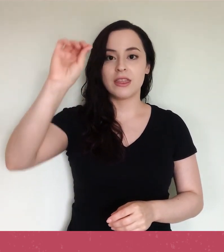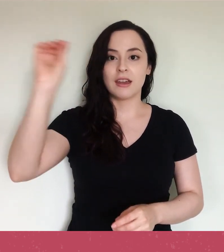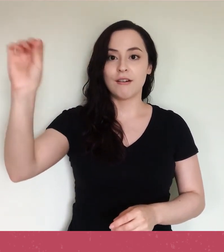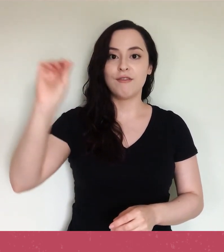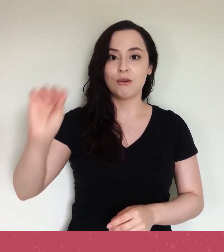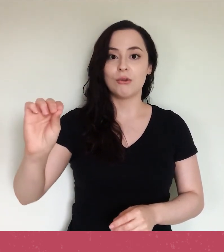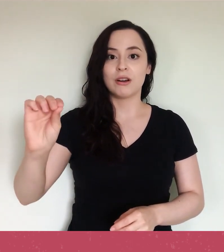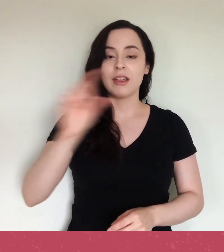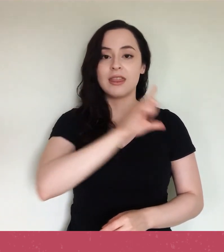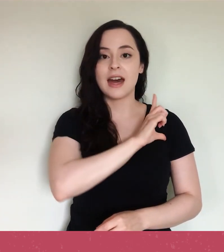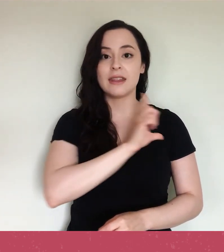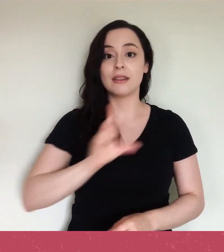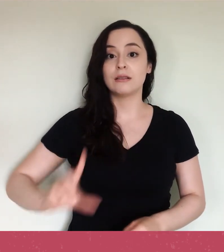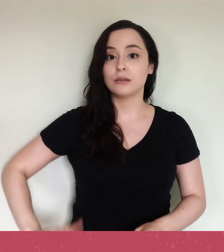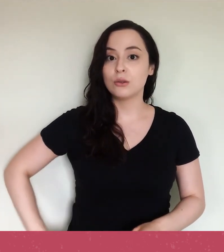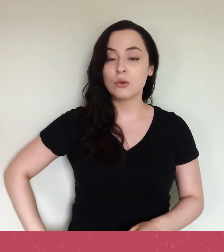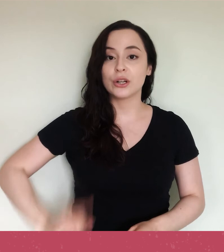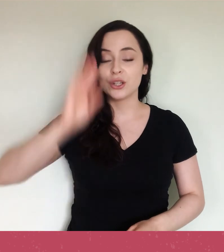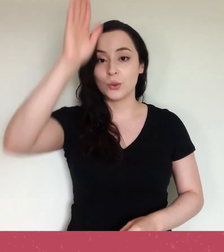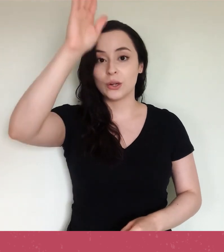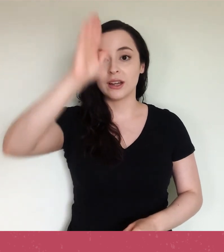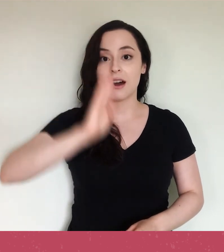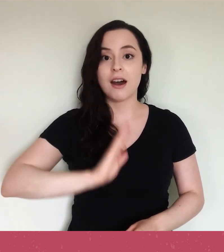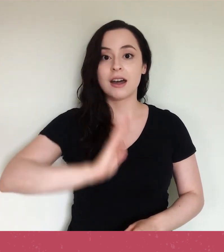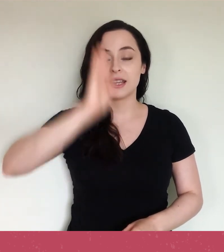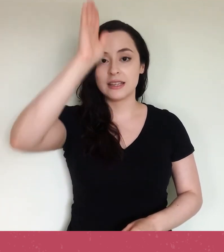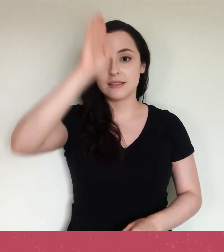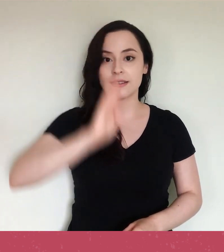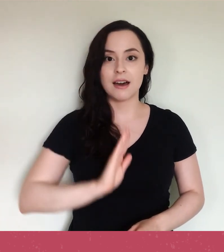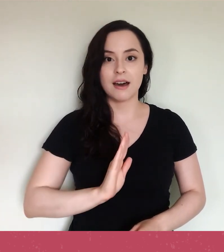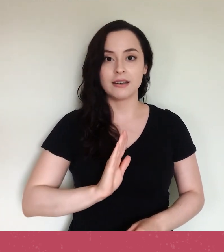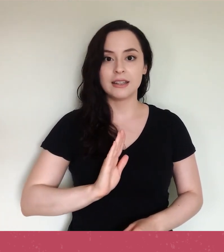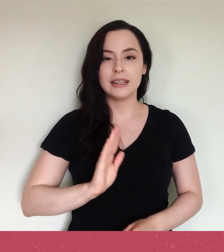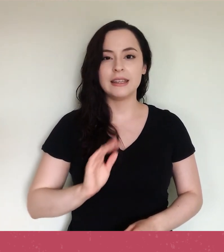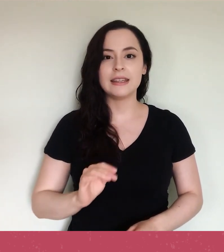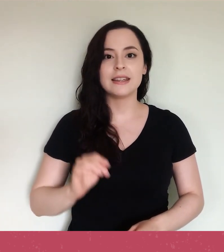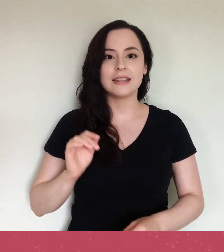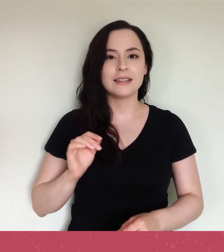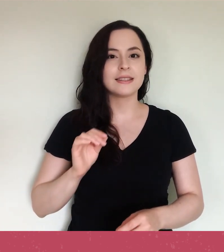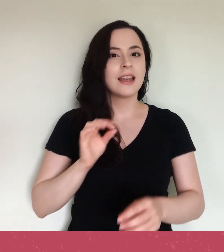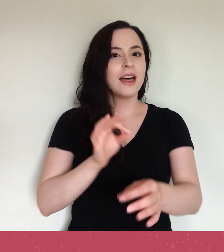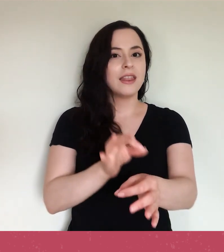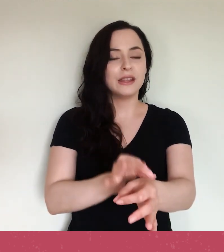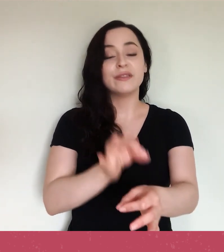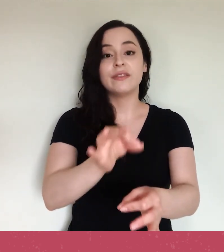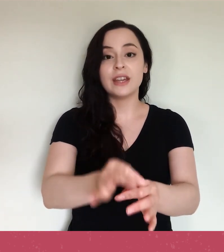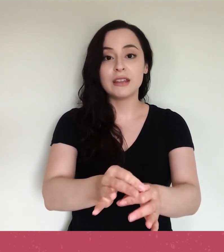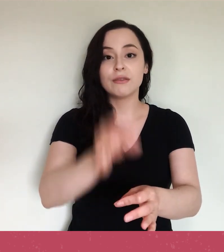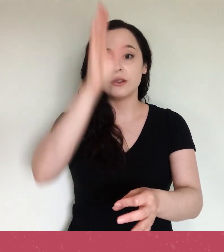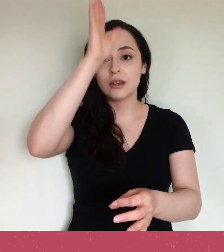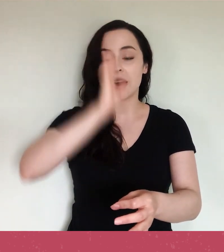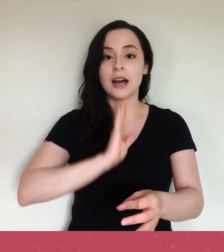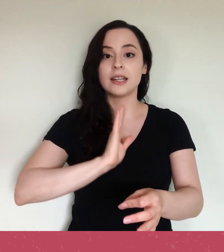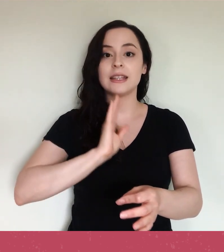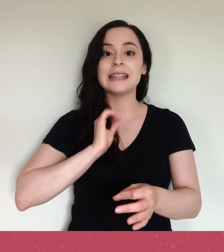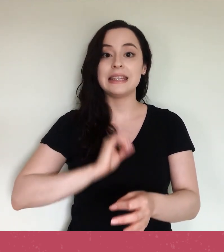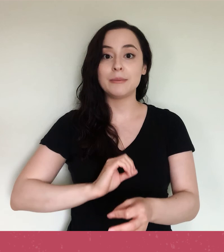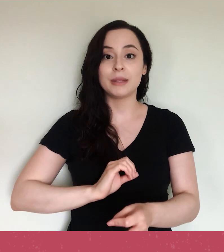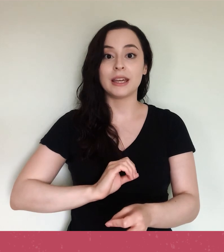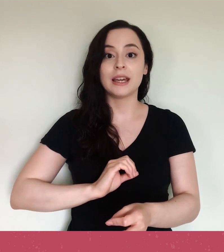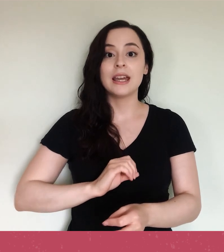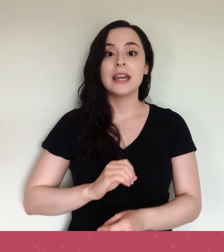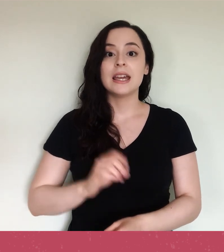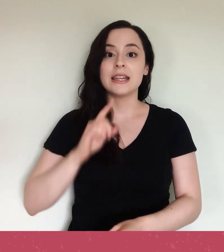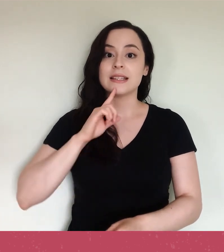Know, therefore, that the Lord your God is God. He is the faithful God,